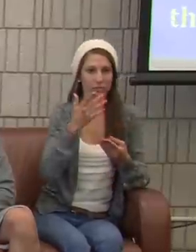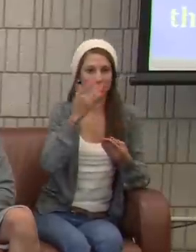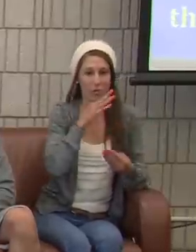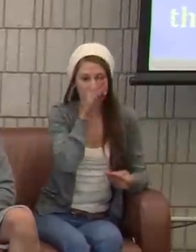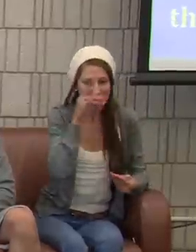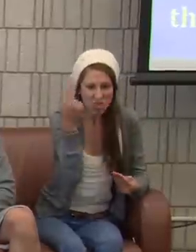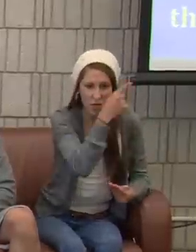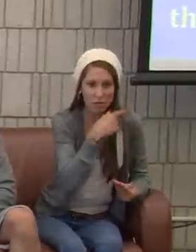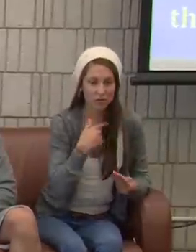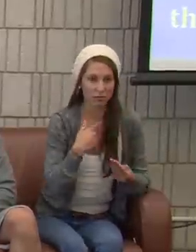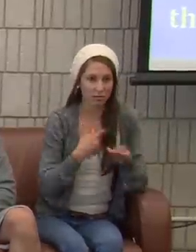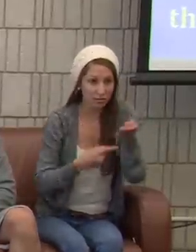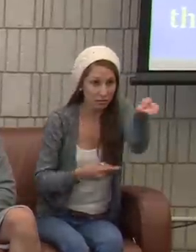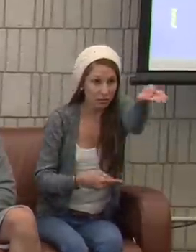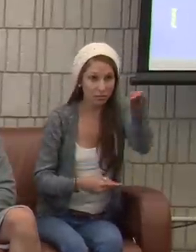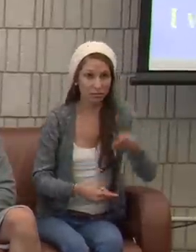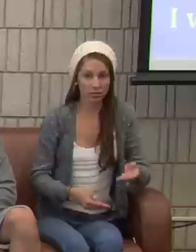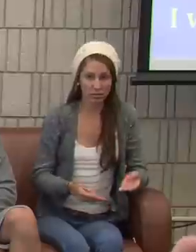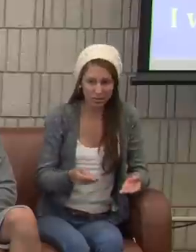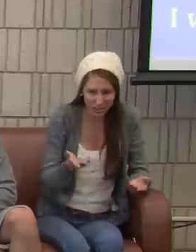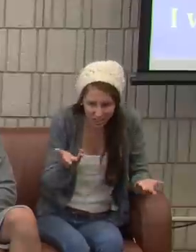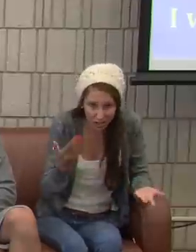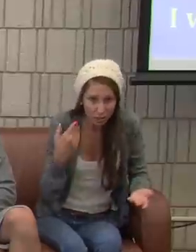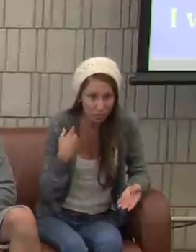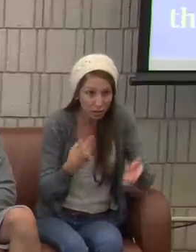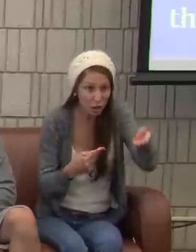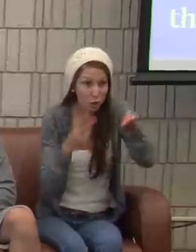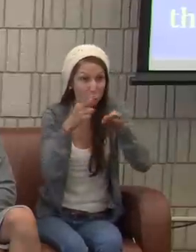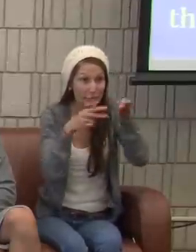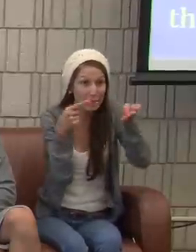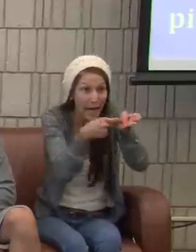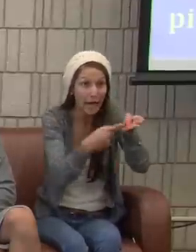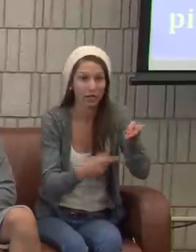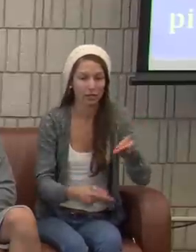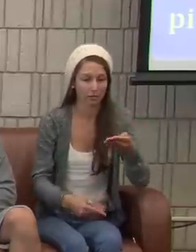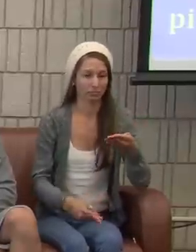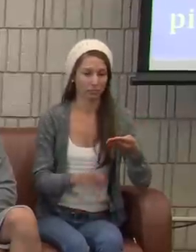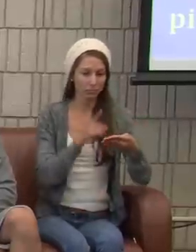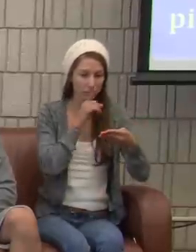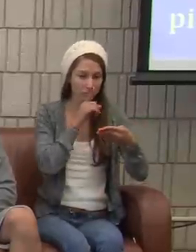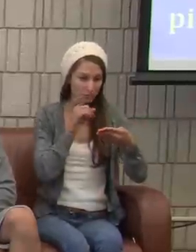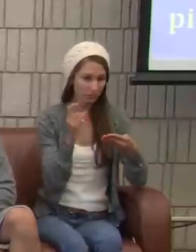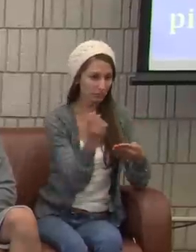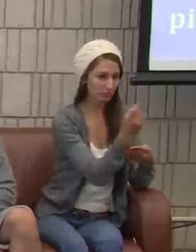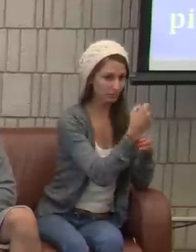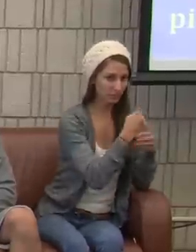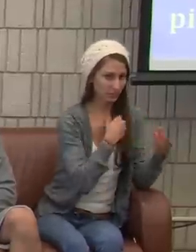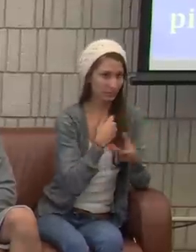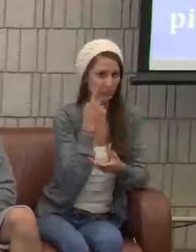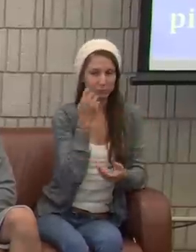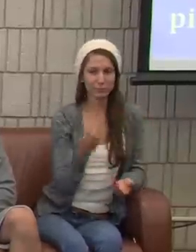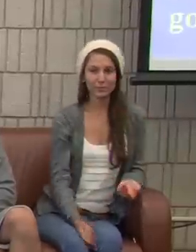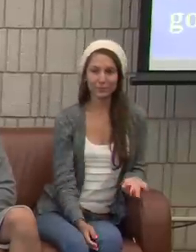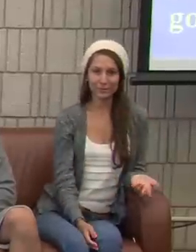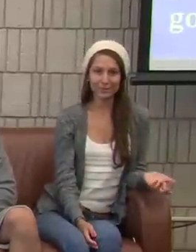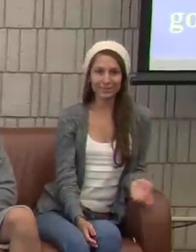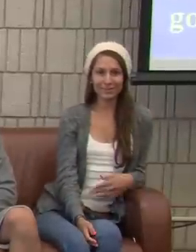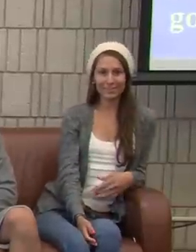or I will go through the drive-through and I give them a piece of paper. They're like, you need to go to the microphone. I'm like, read the paper. I'm like, oh. And I make my coffee at Sip.